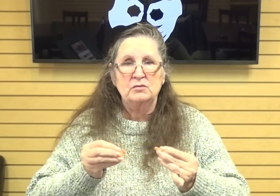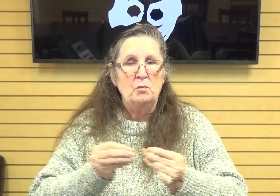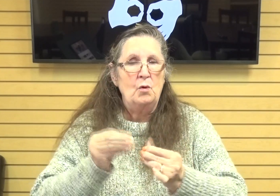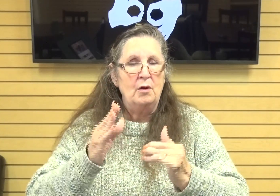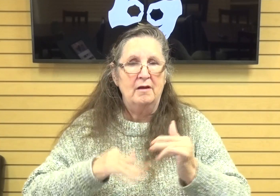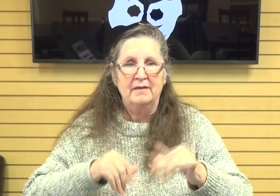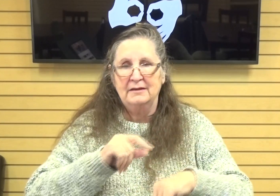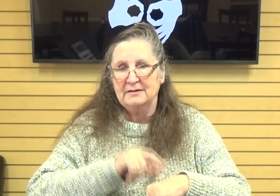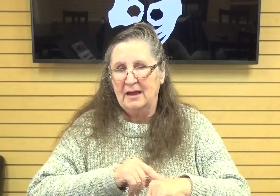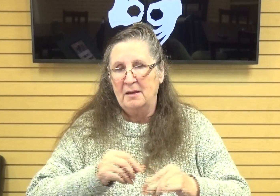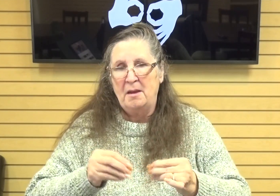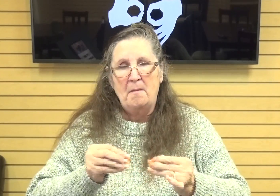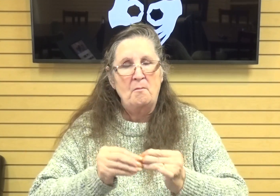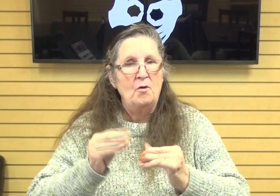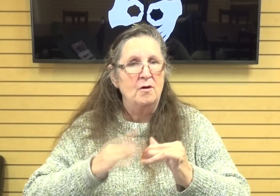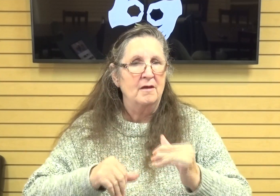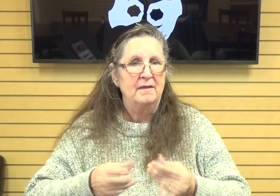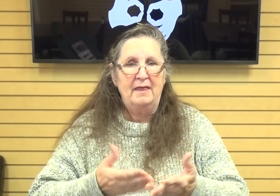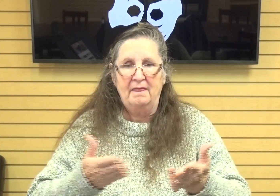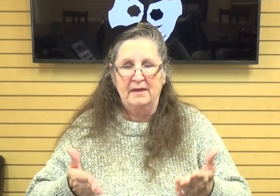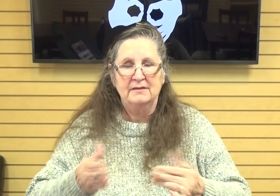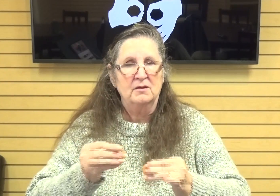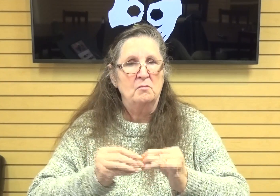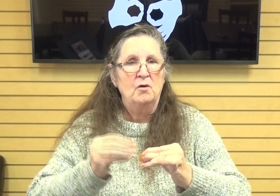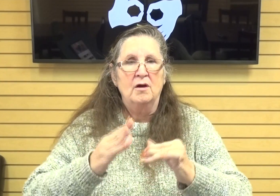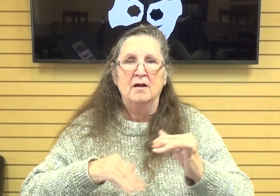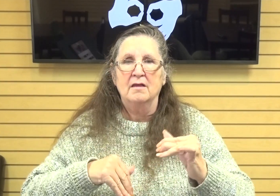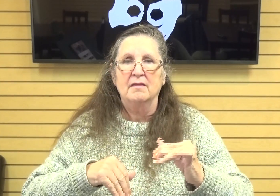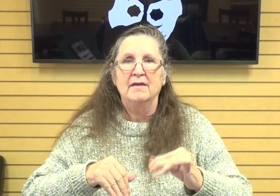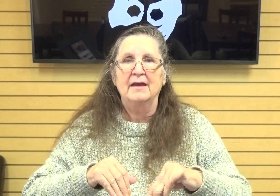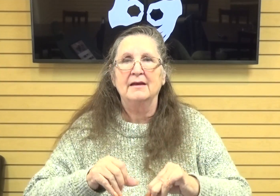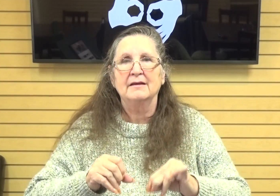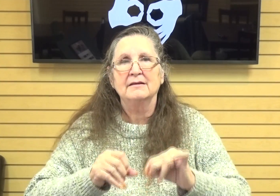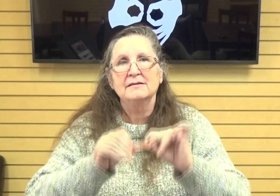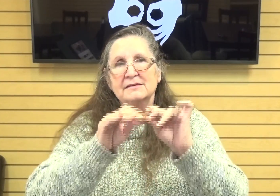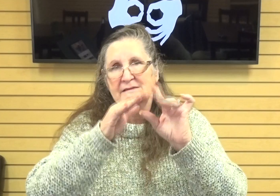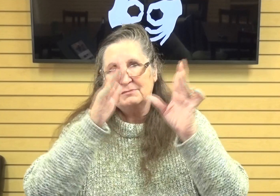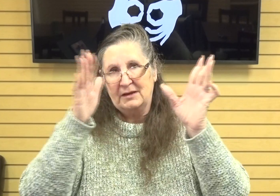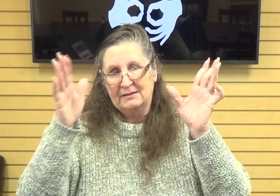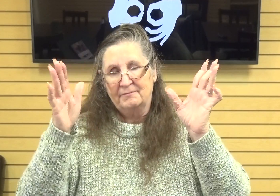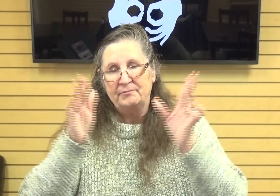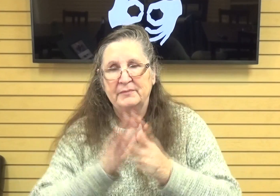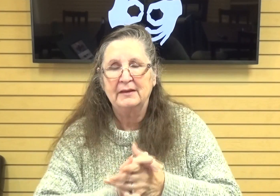elohim is plural name indicating the triune nature of god